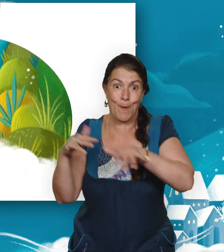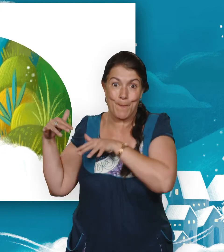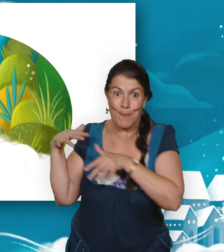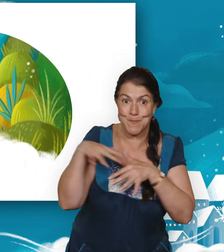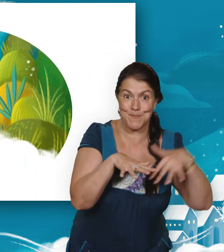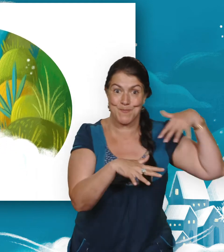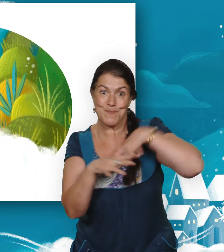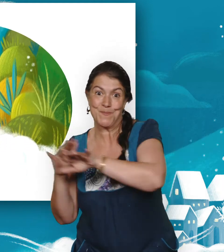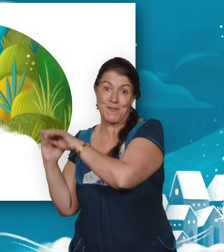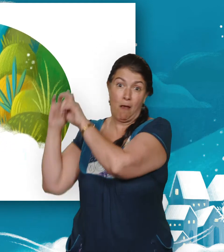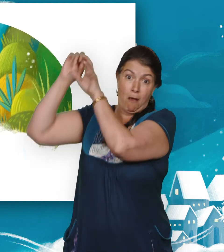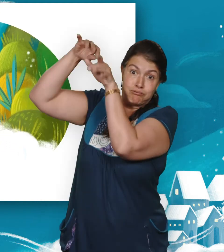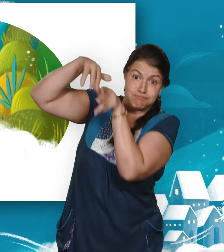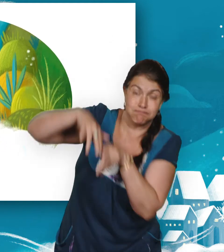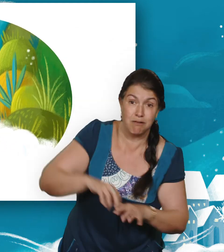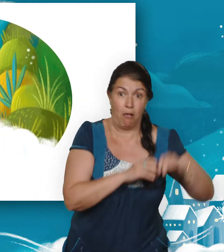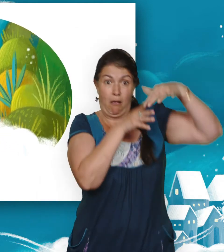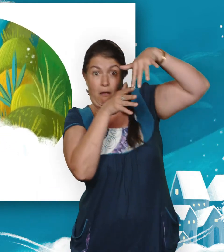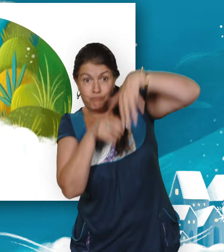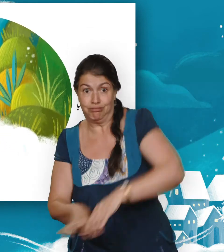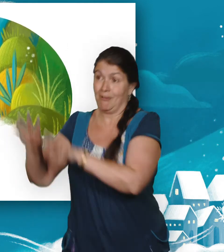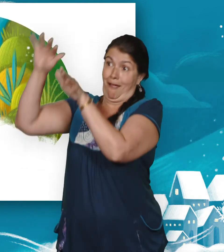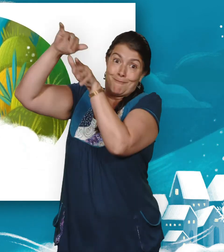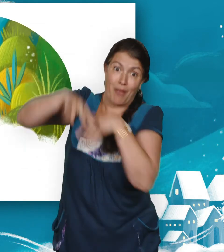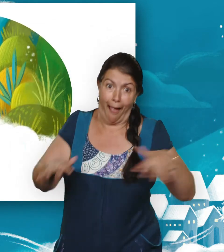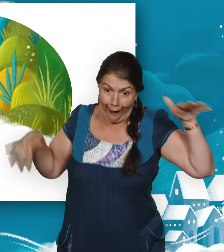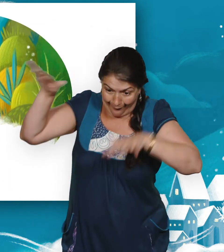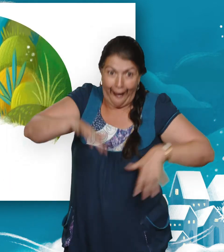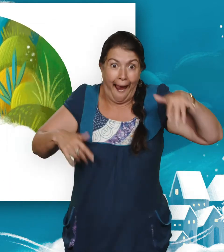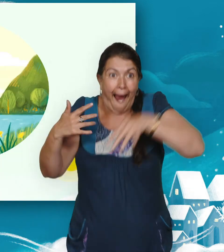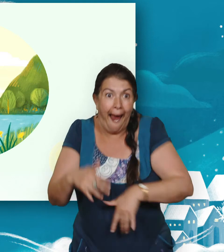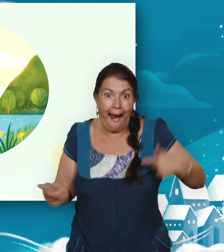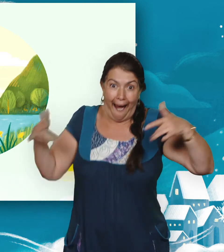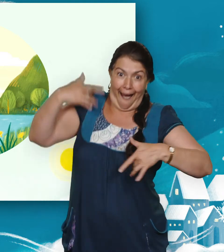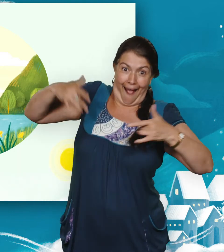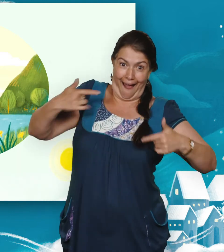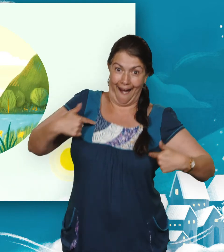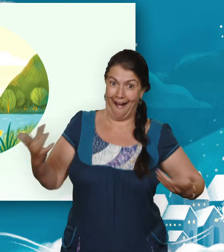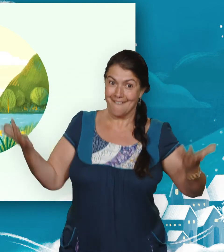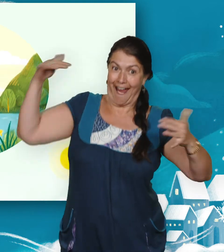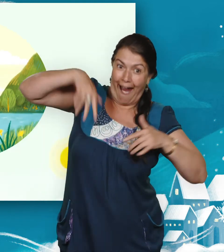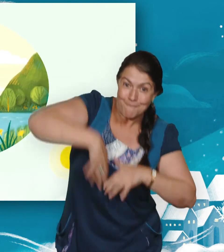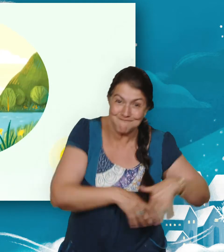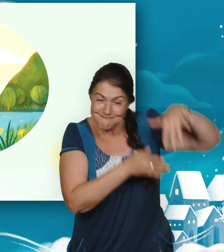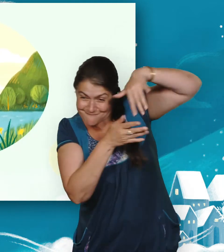stream. Through waterfalls crashing with thundering roars, and lakes that lap at their shingly shores.